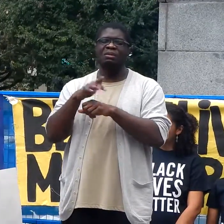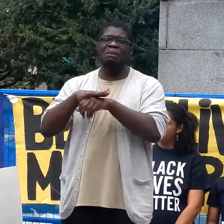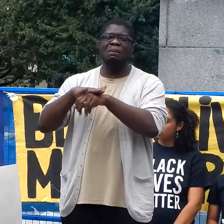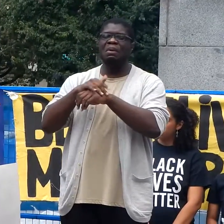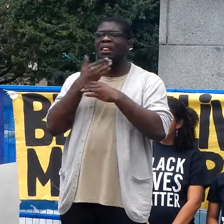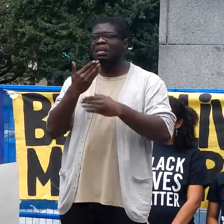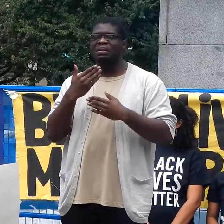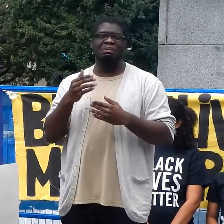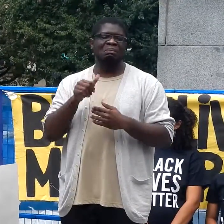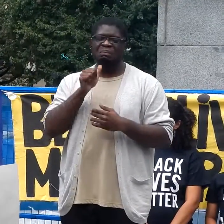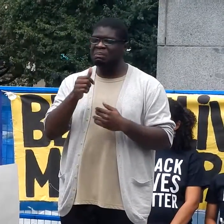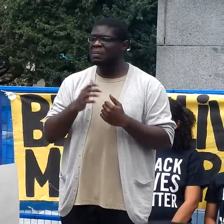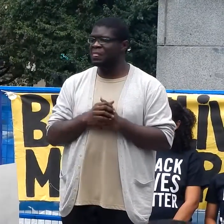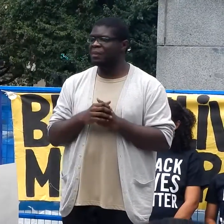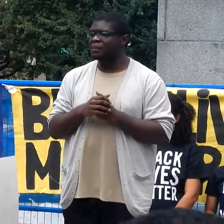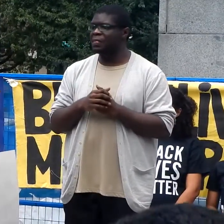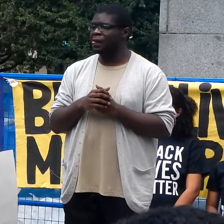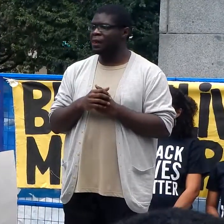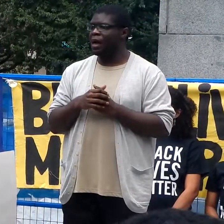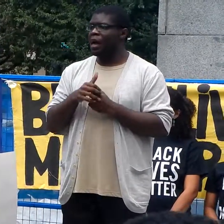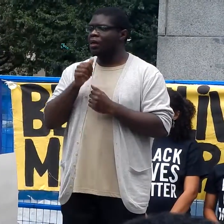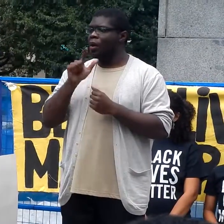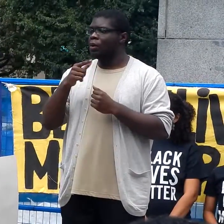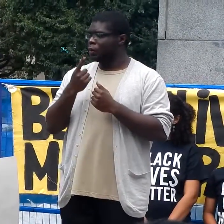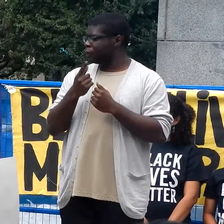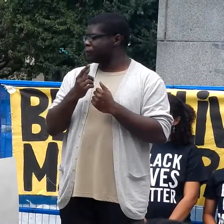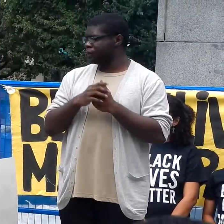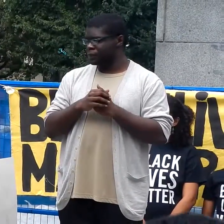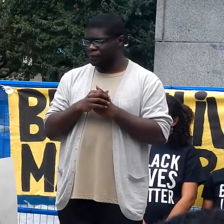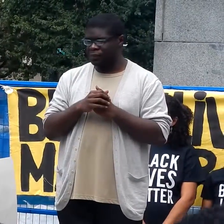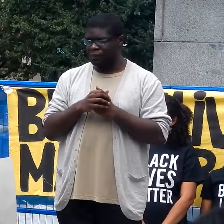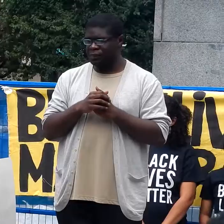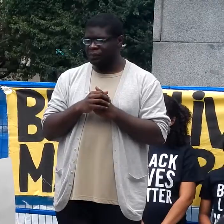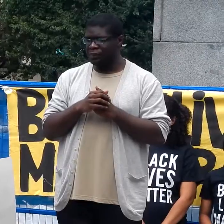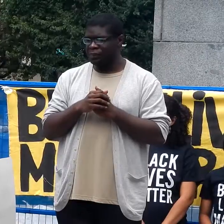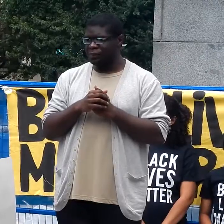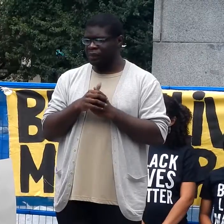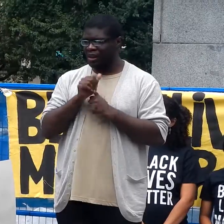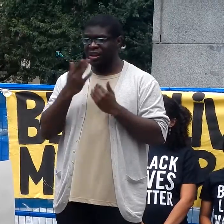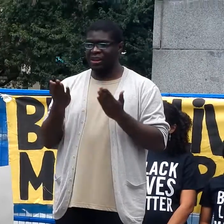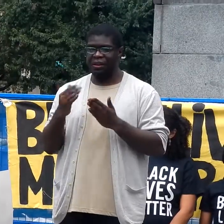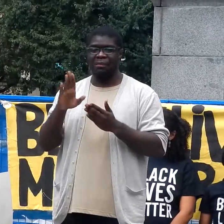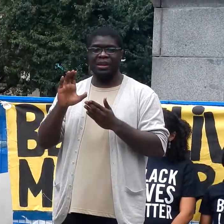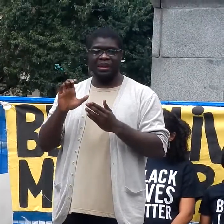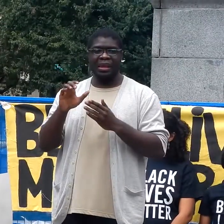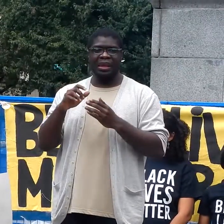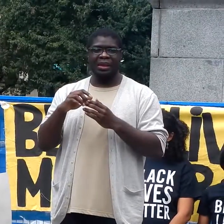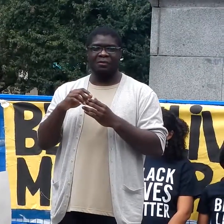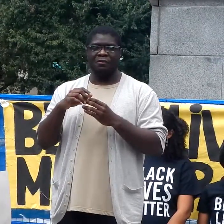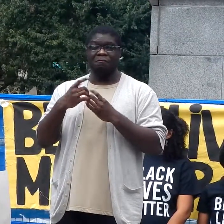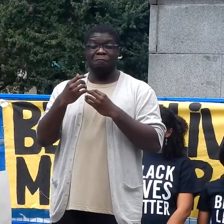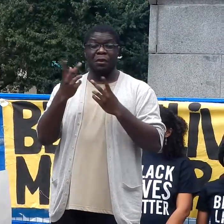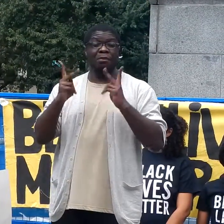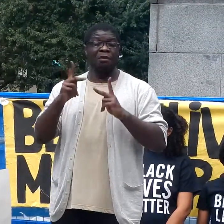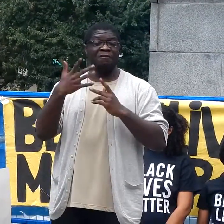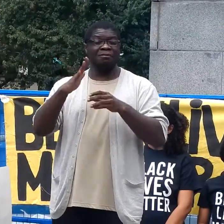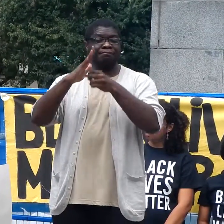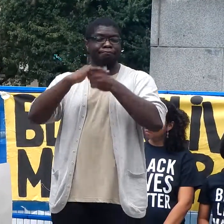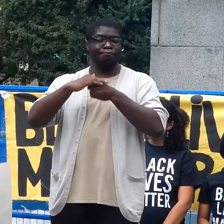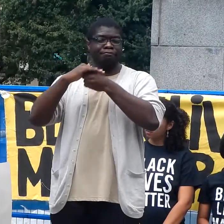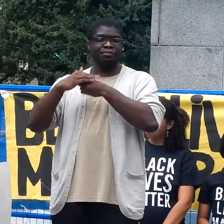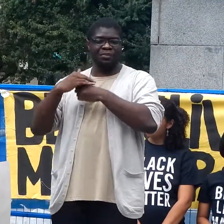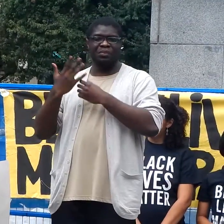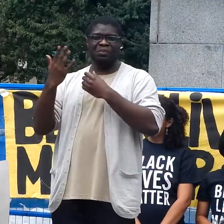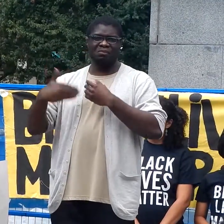does it acknowledge the challenges that indigenous communities especially here in the urban center of BC face on a daily basis black lives